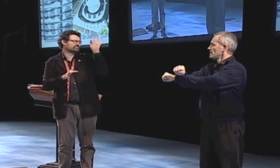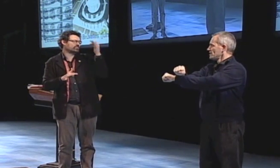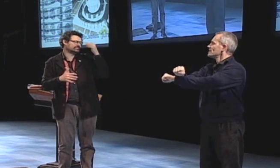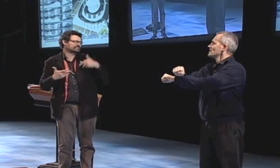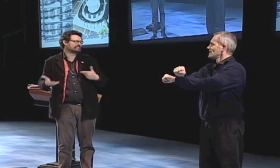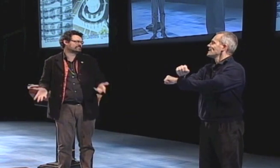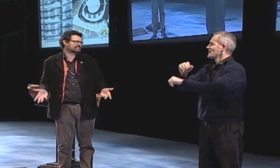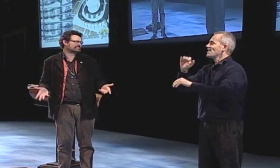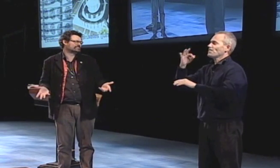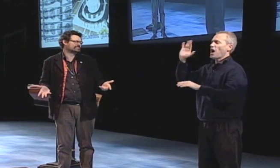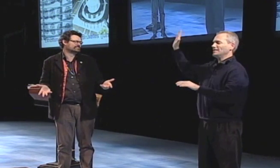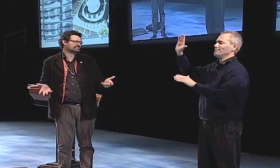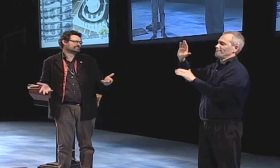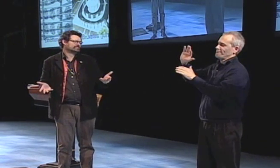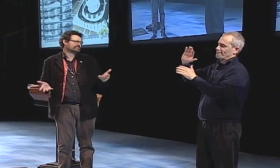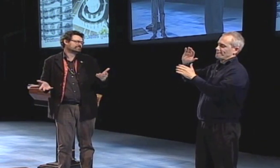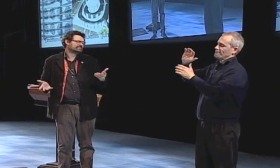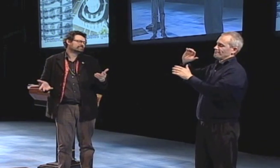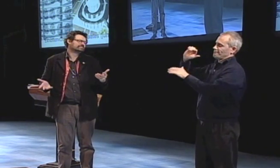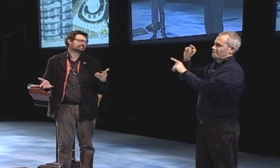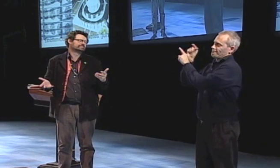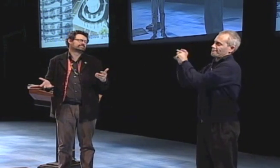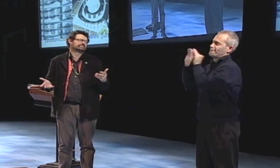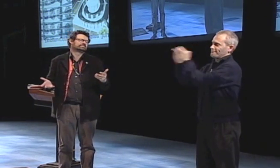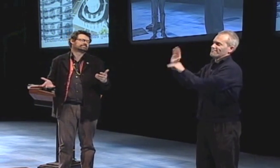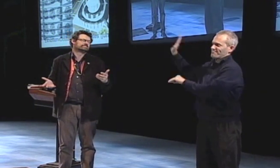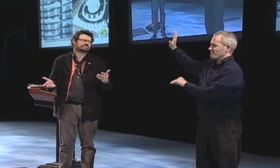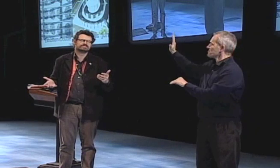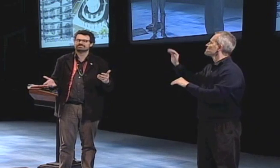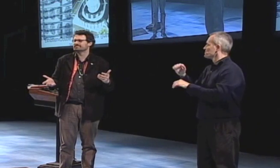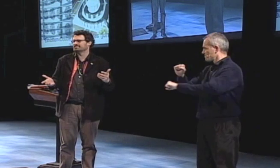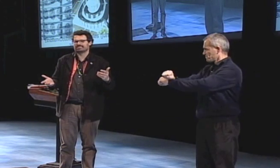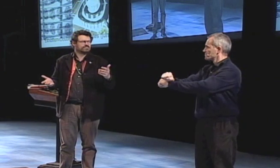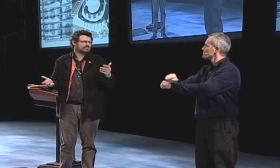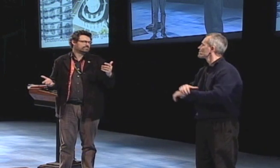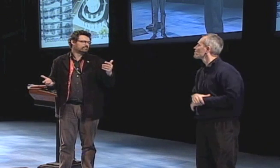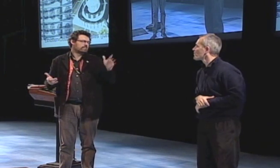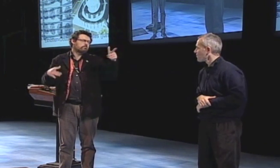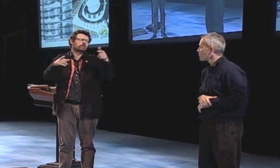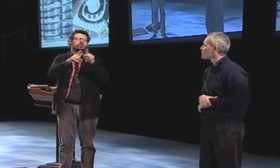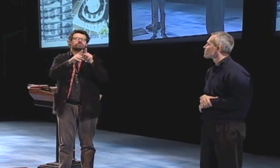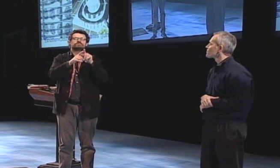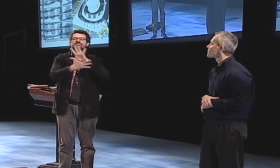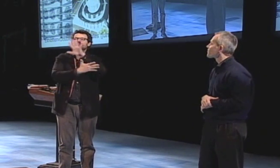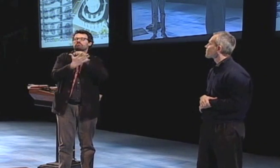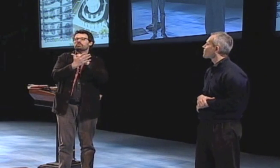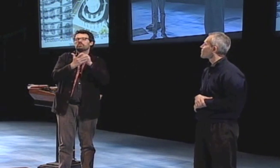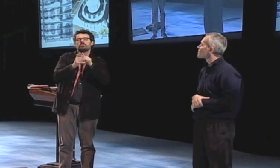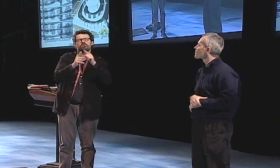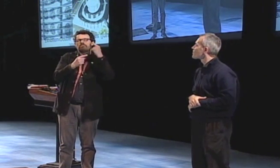oh one fist over the other bound together one represents deafness and one represents quote mute